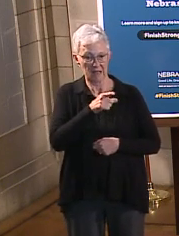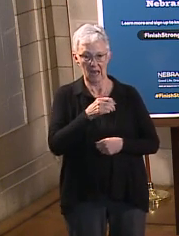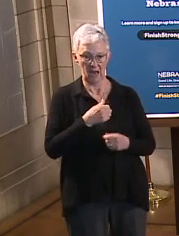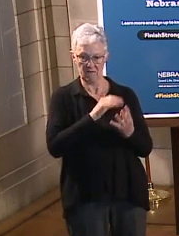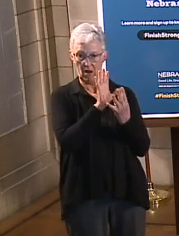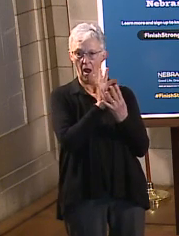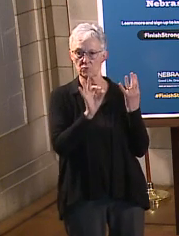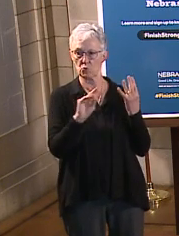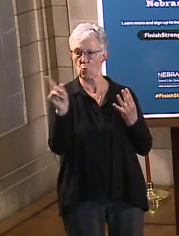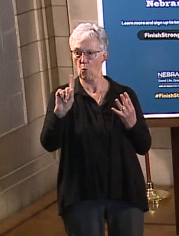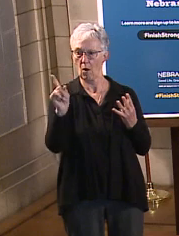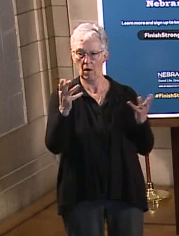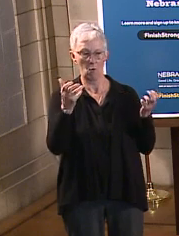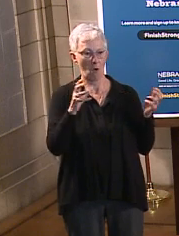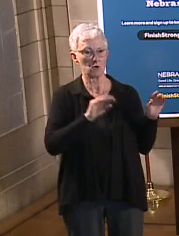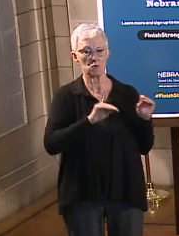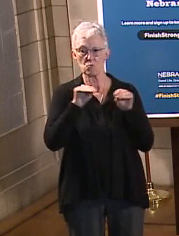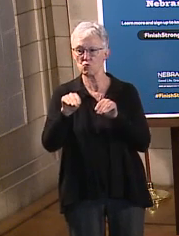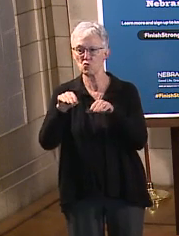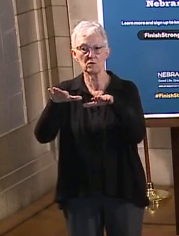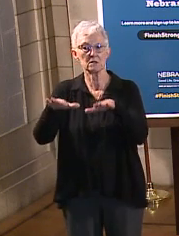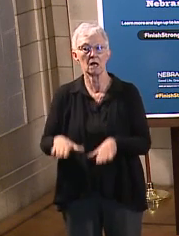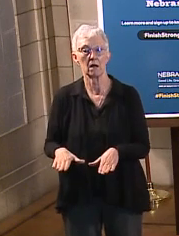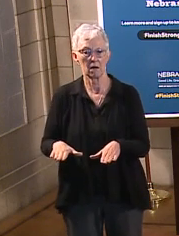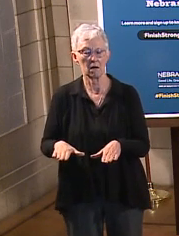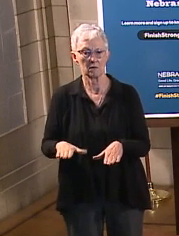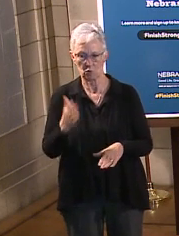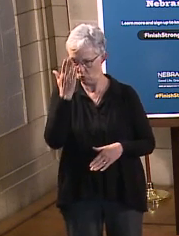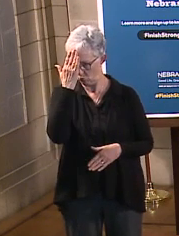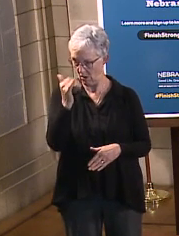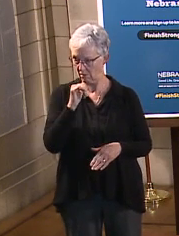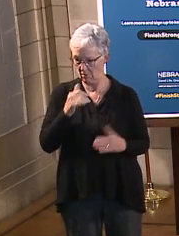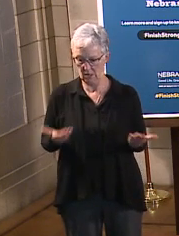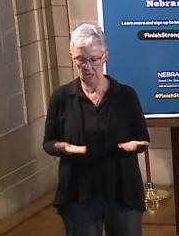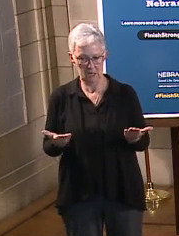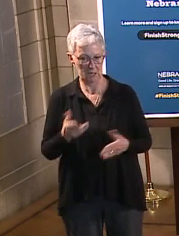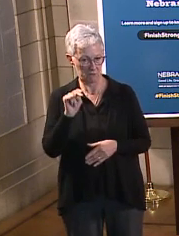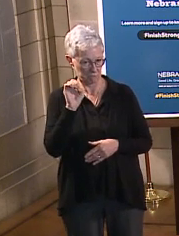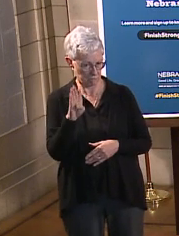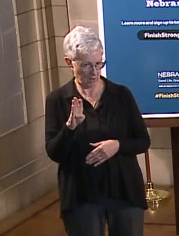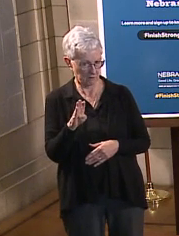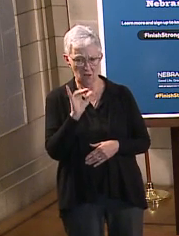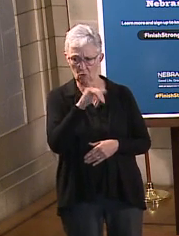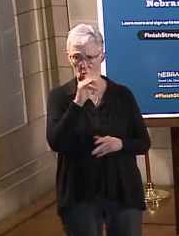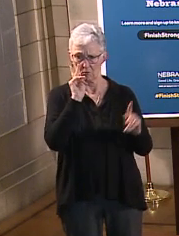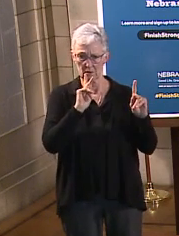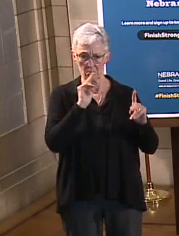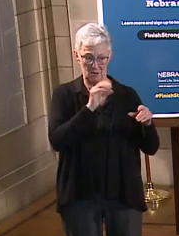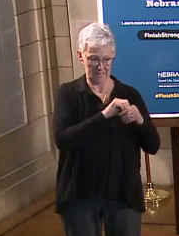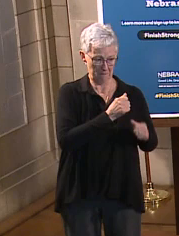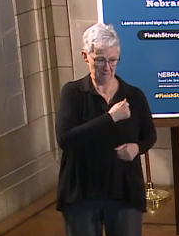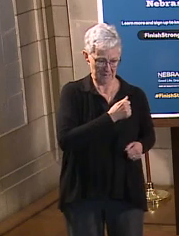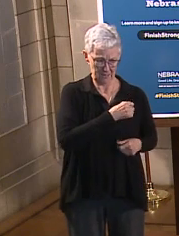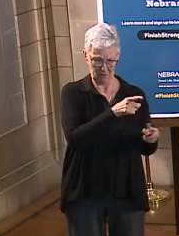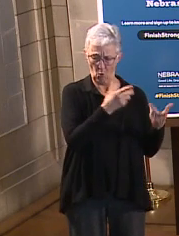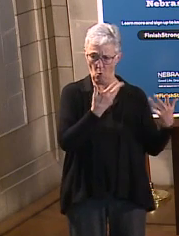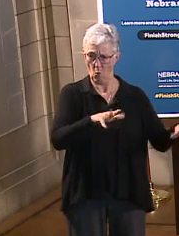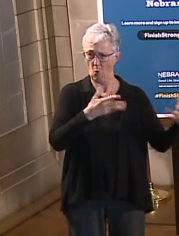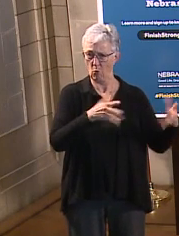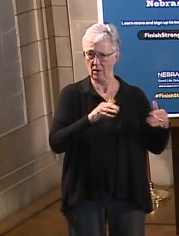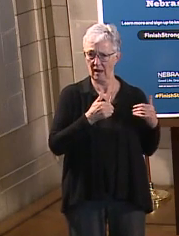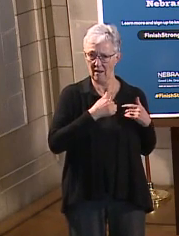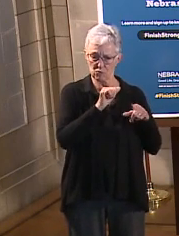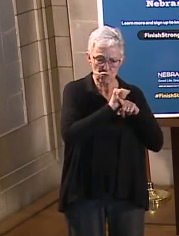settle down and put down roots. So why not Nebraska? These highly trained individuals and their spouses are the perfect match for